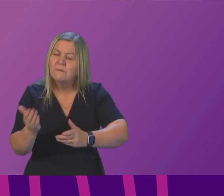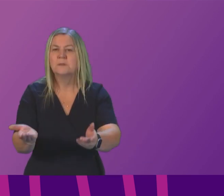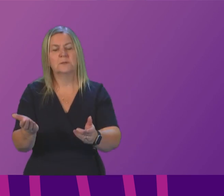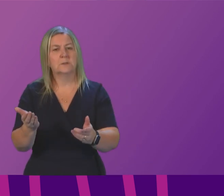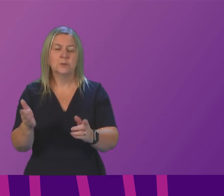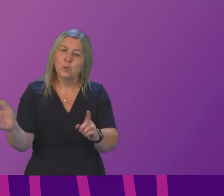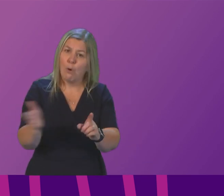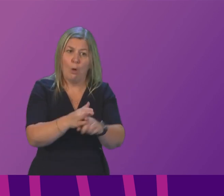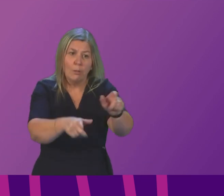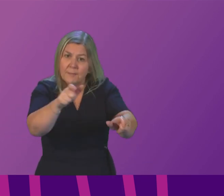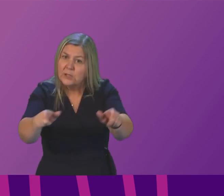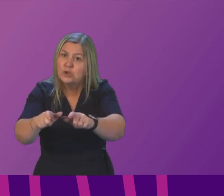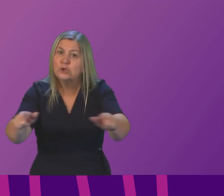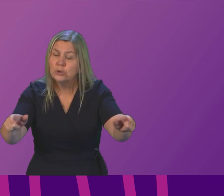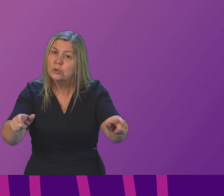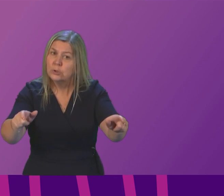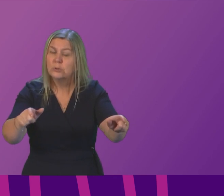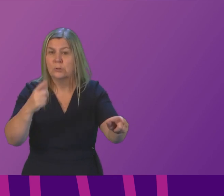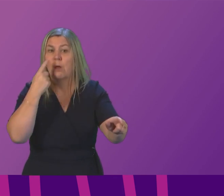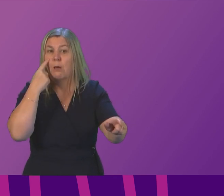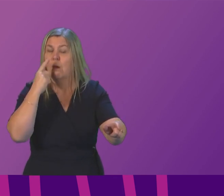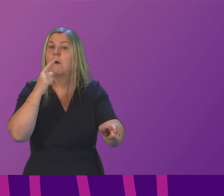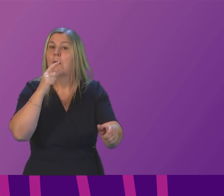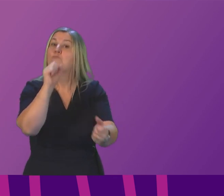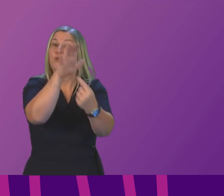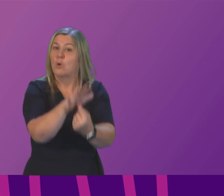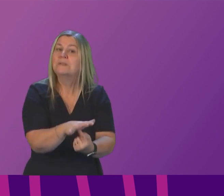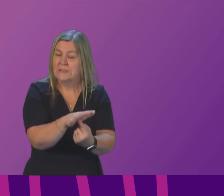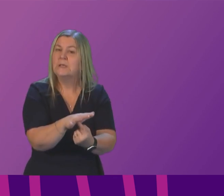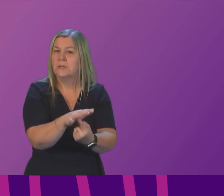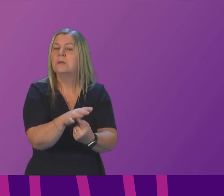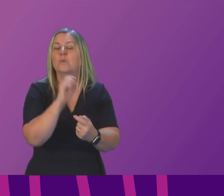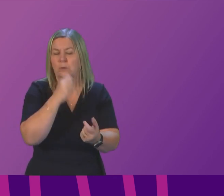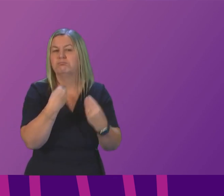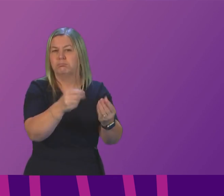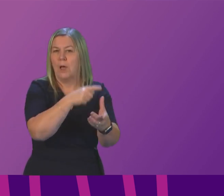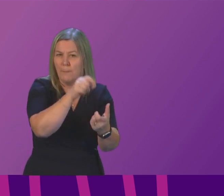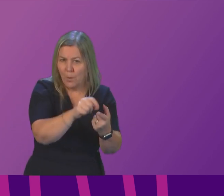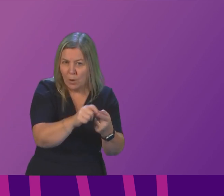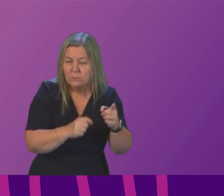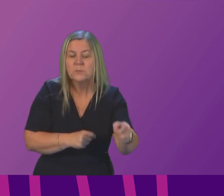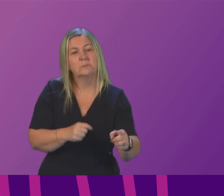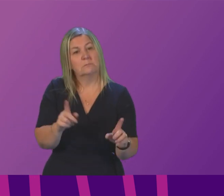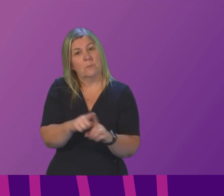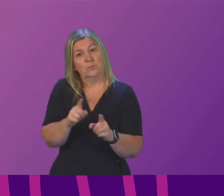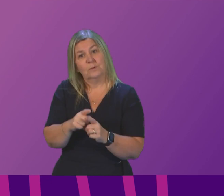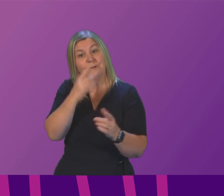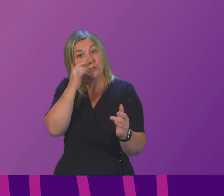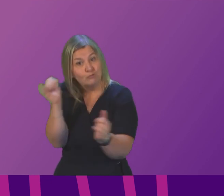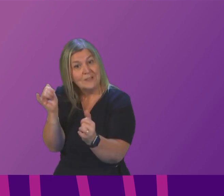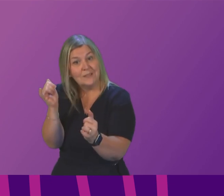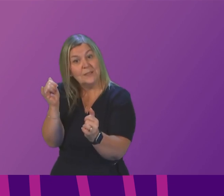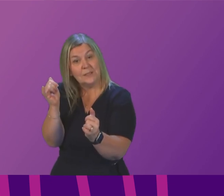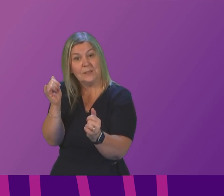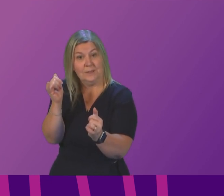patient is seen according to their priority we continue to provide support through the screening inequalities fund to increase screening rates